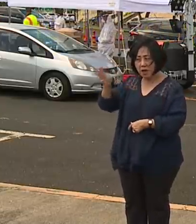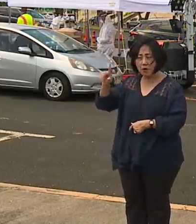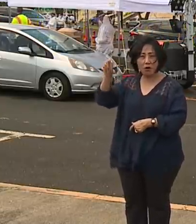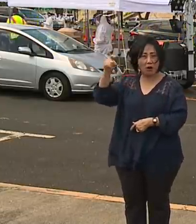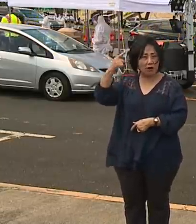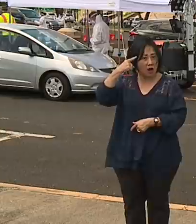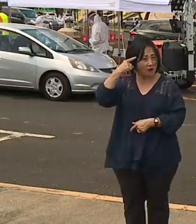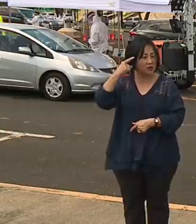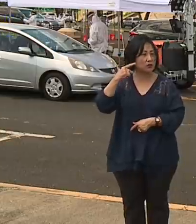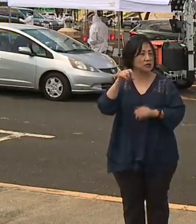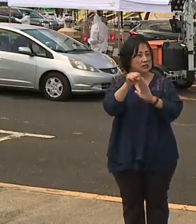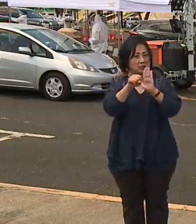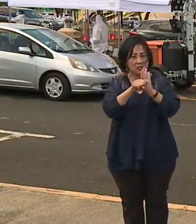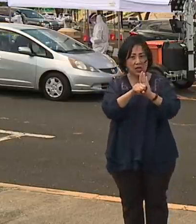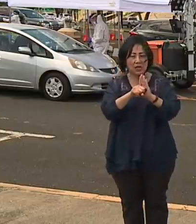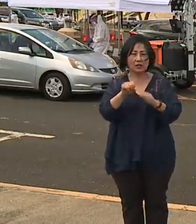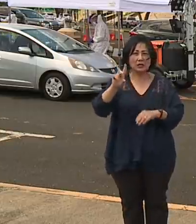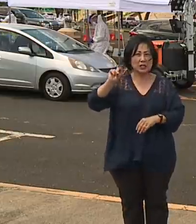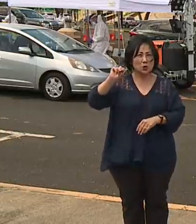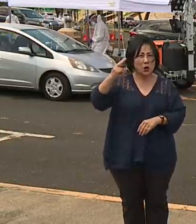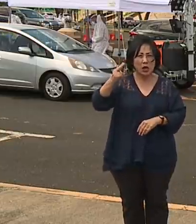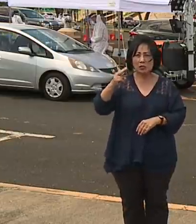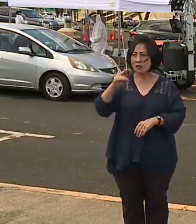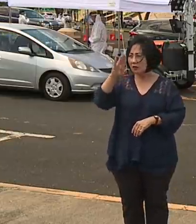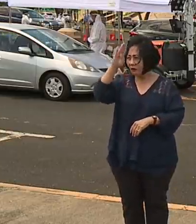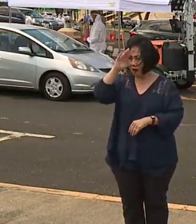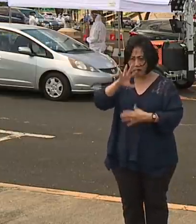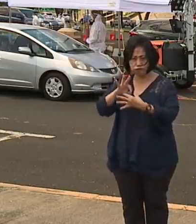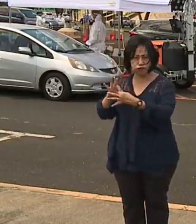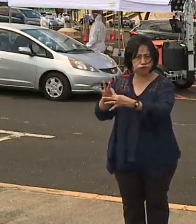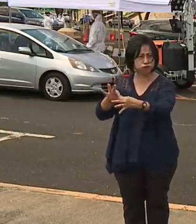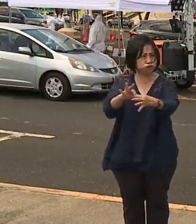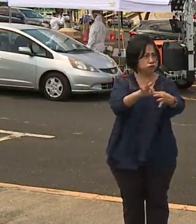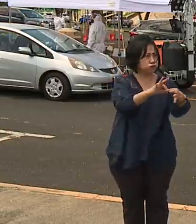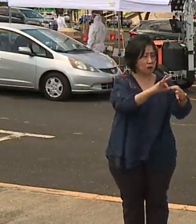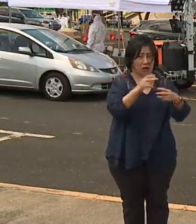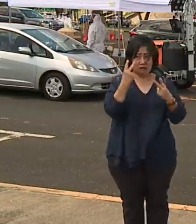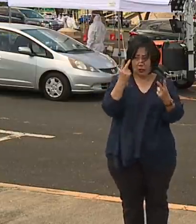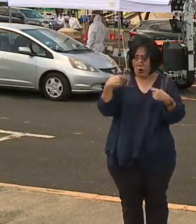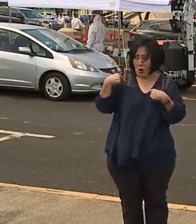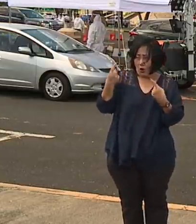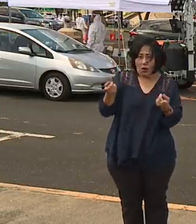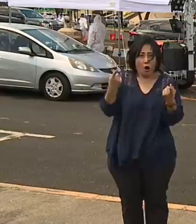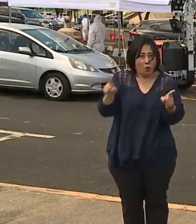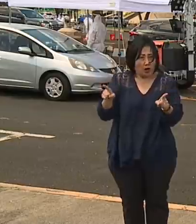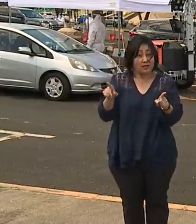governor and the state health department and the fire department and people within the community.